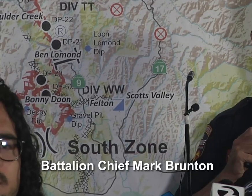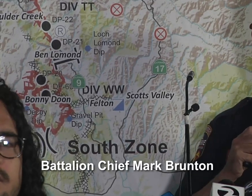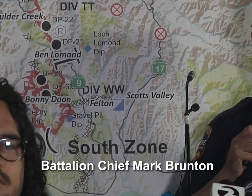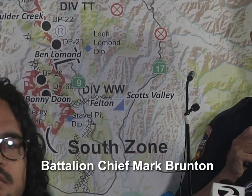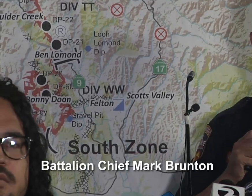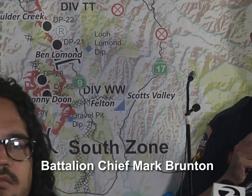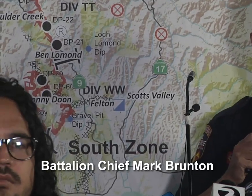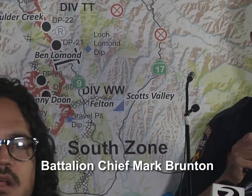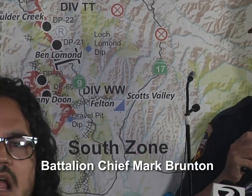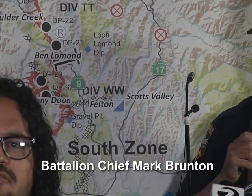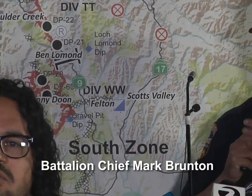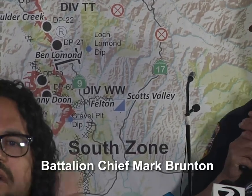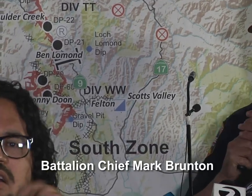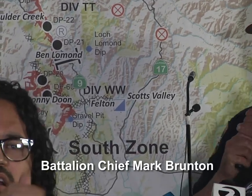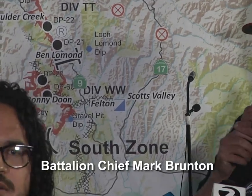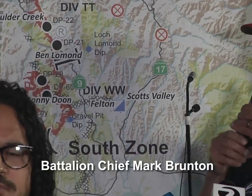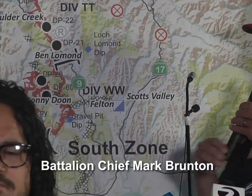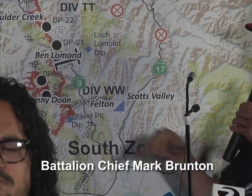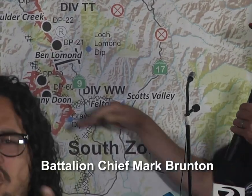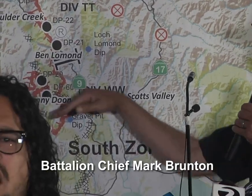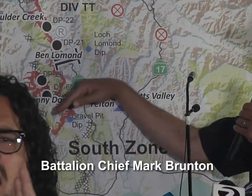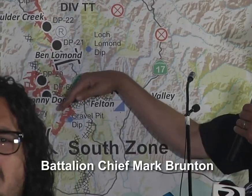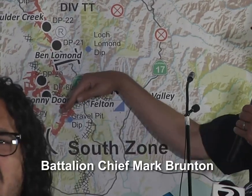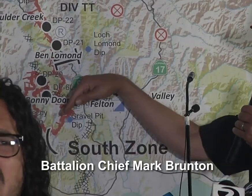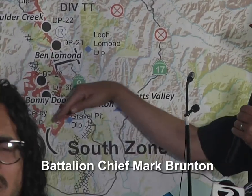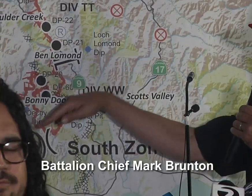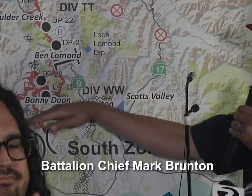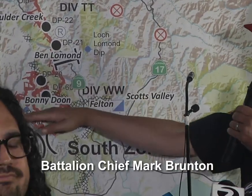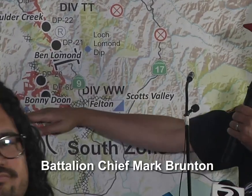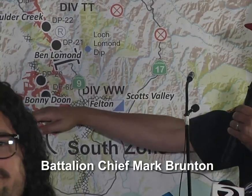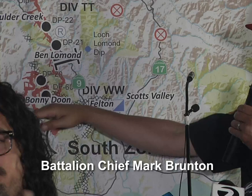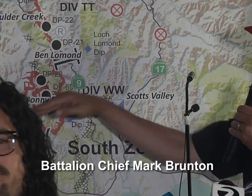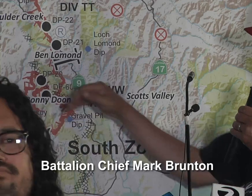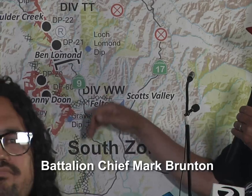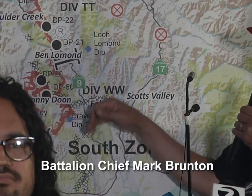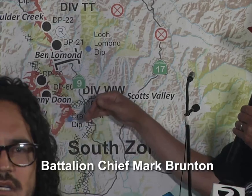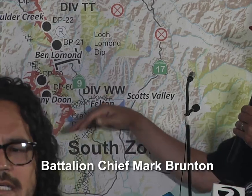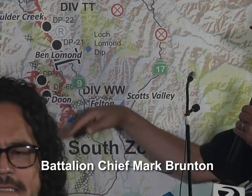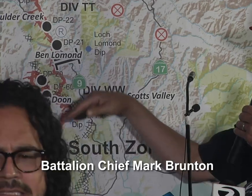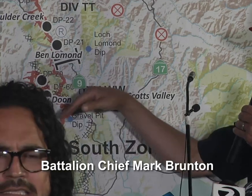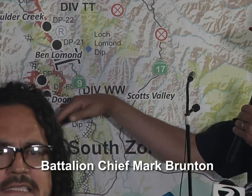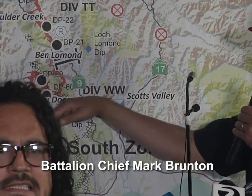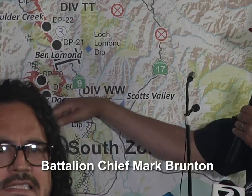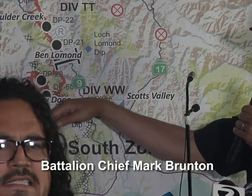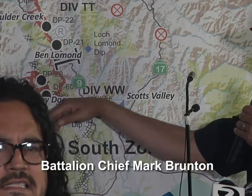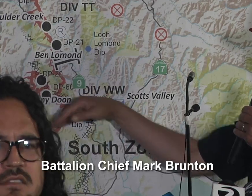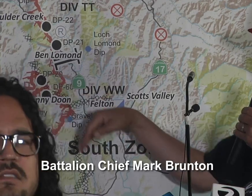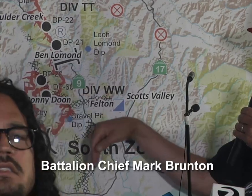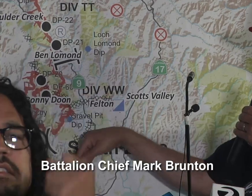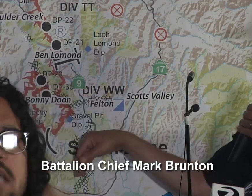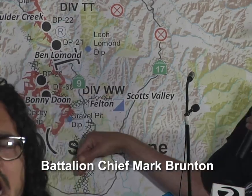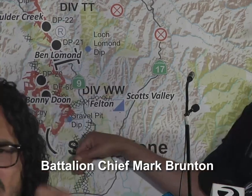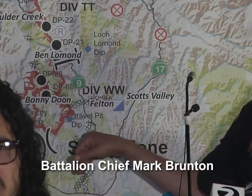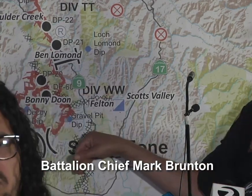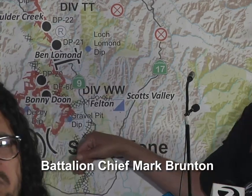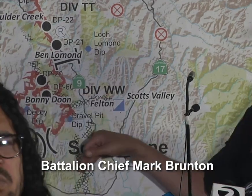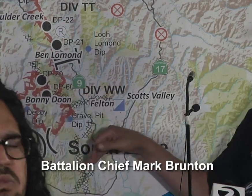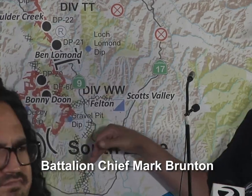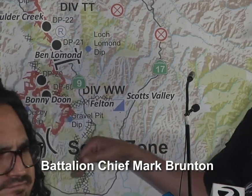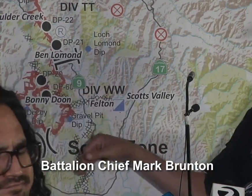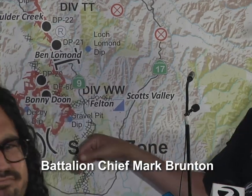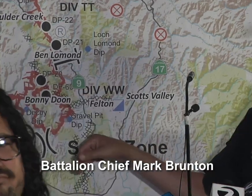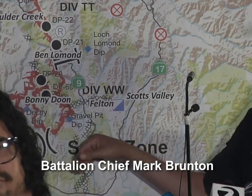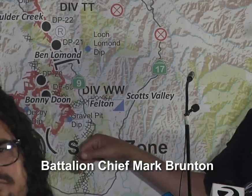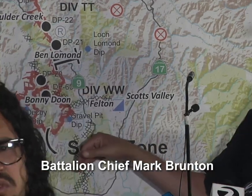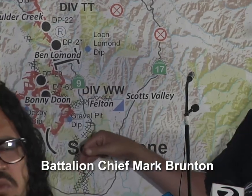tremendously. So it created a very good control line to the south, a primary, and then a secondary. So